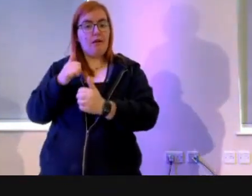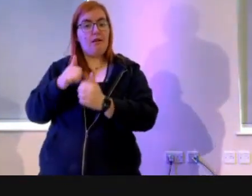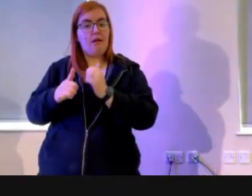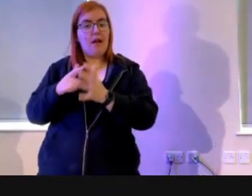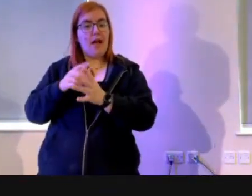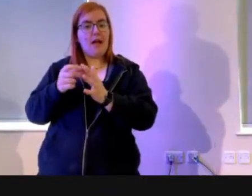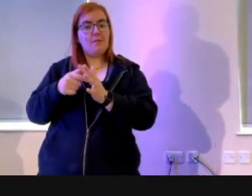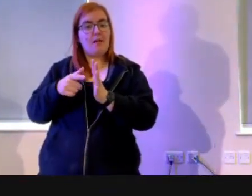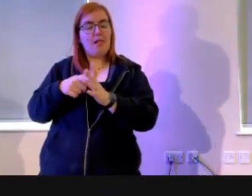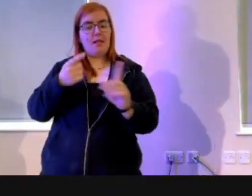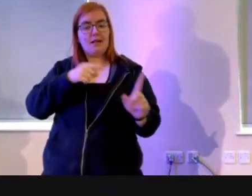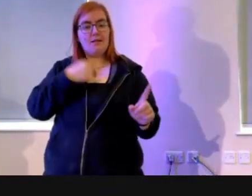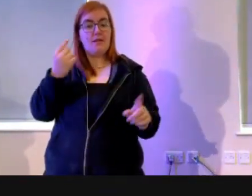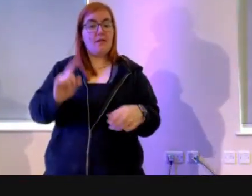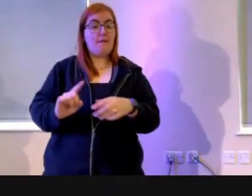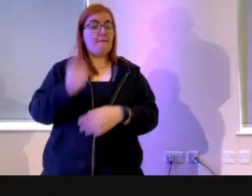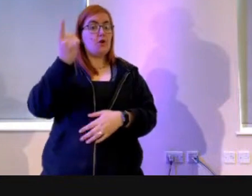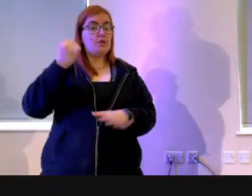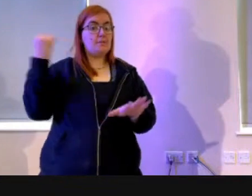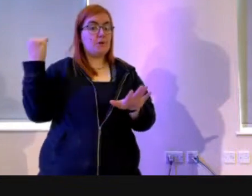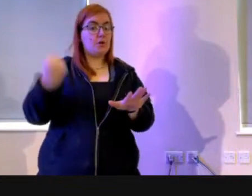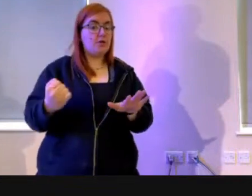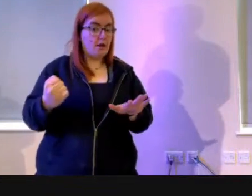first murder in humanity.